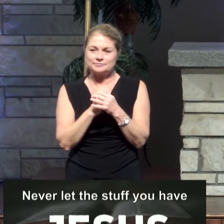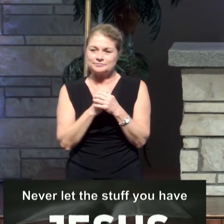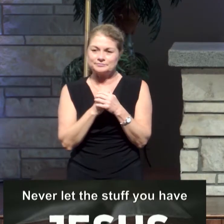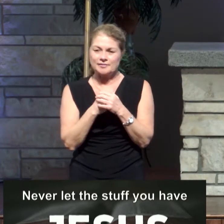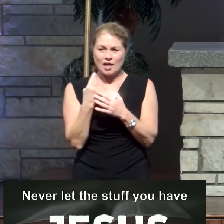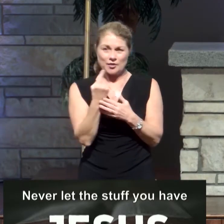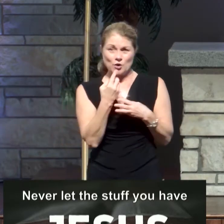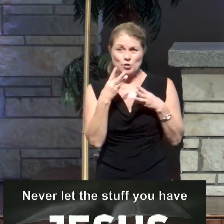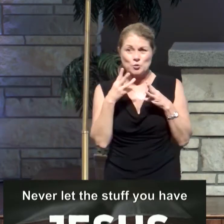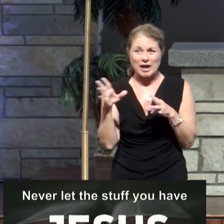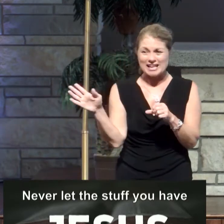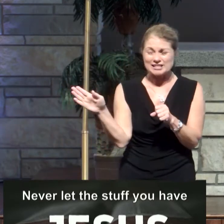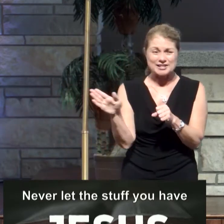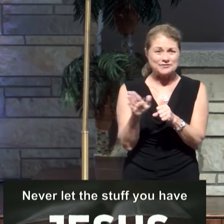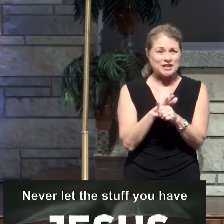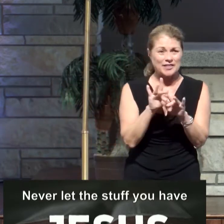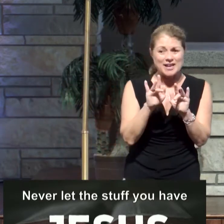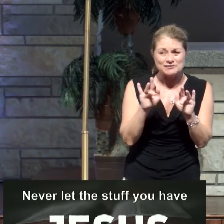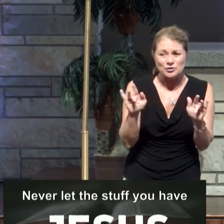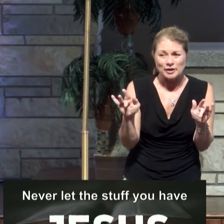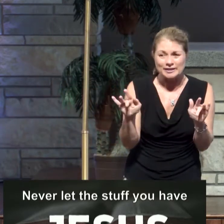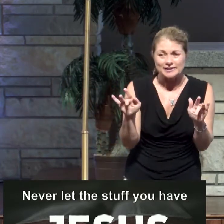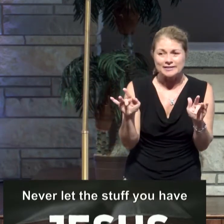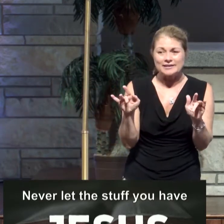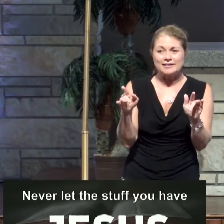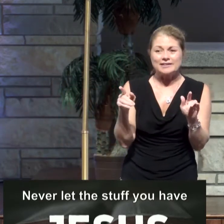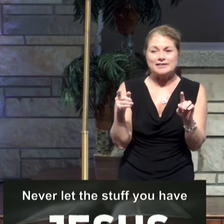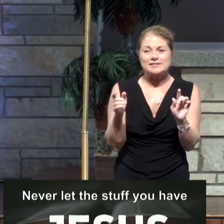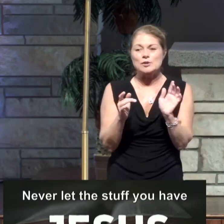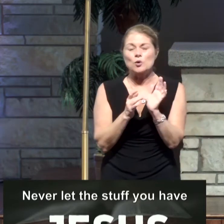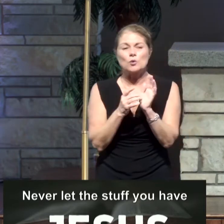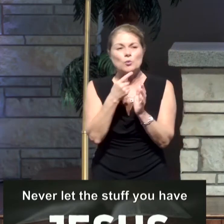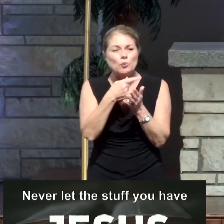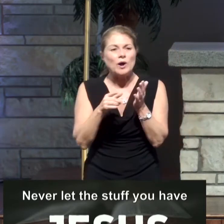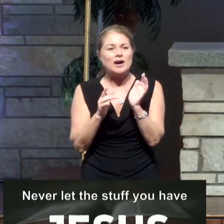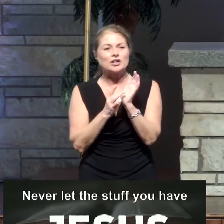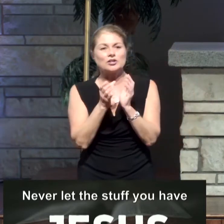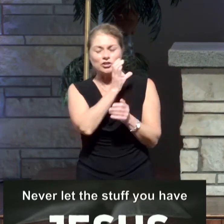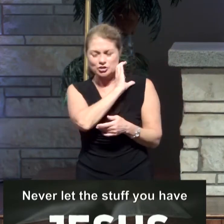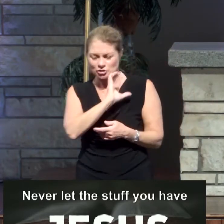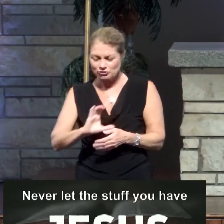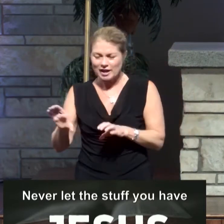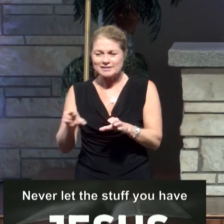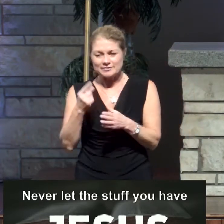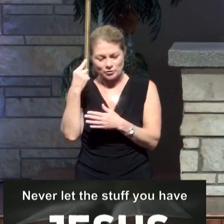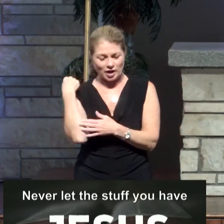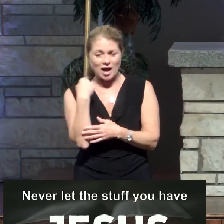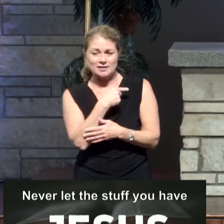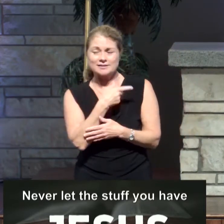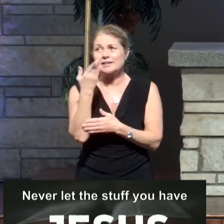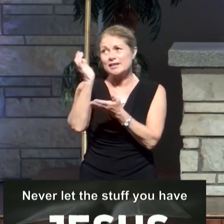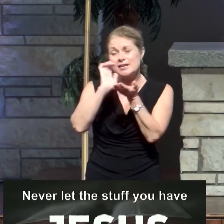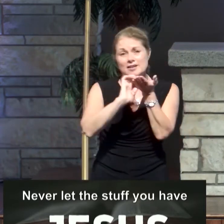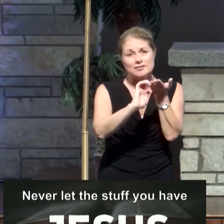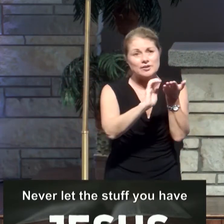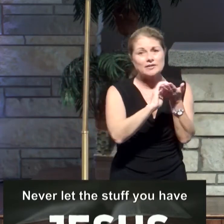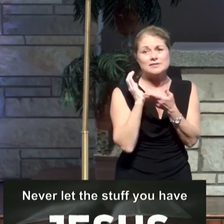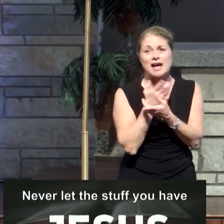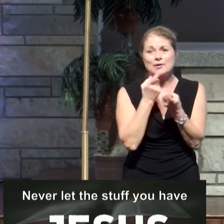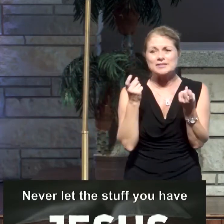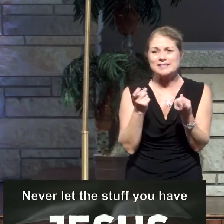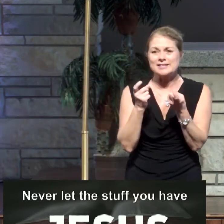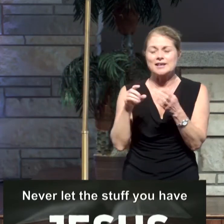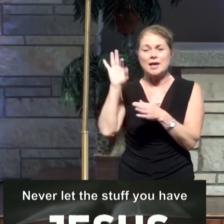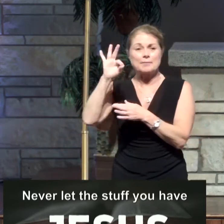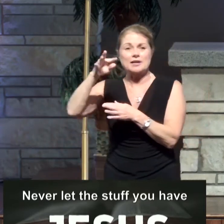The only way we fill that void is because of what Christ has done for us. He forgave us our sin. As Pastor Futch